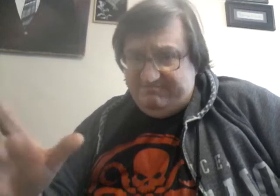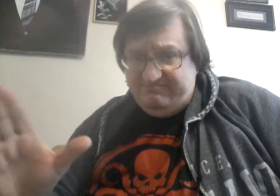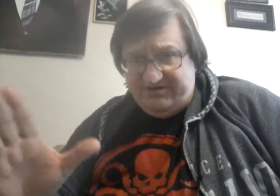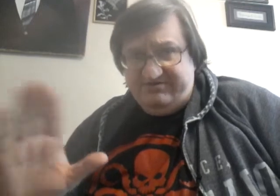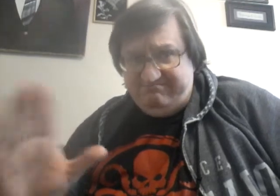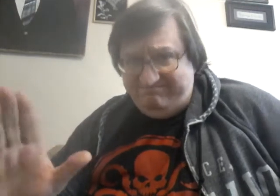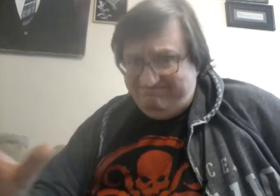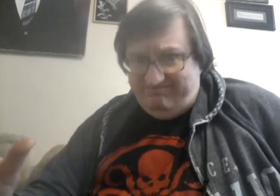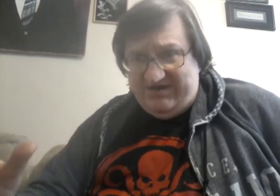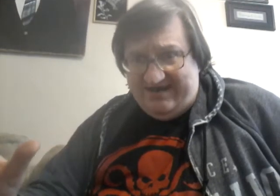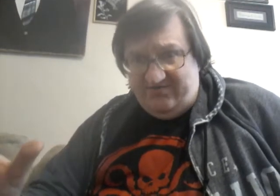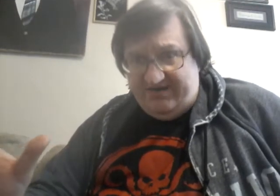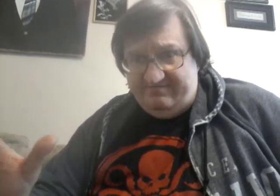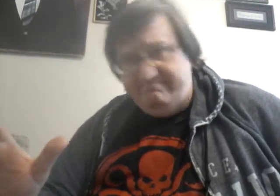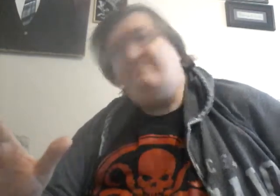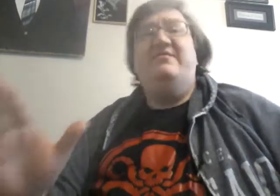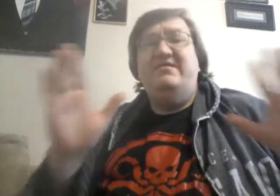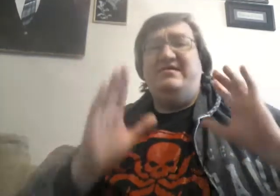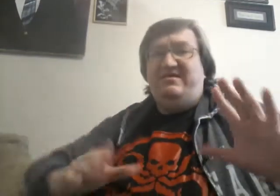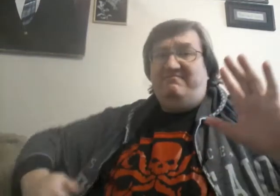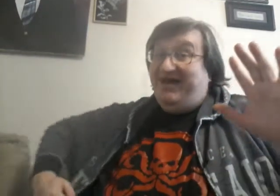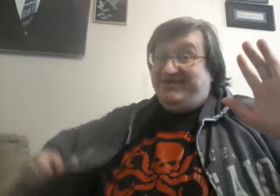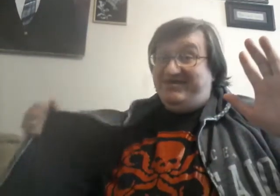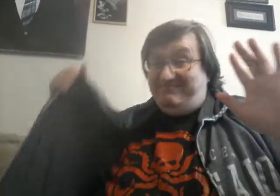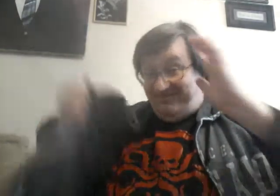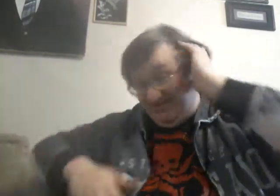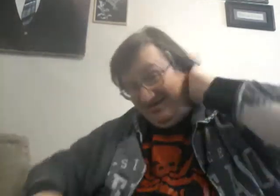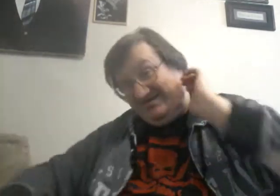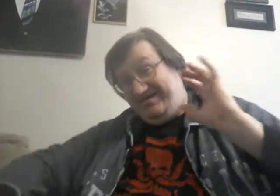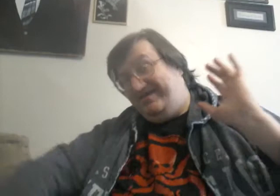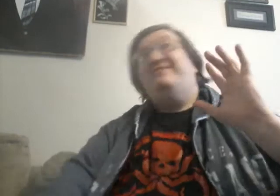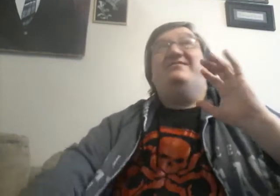Just putting that out there. My thing, okay.